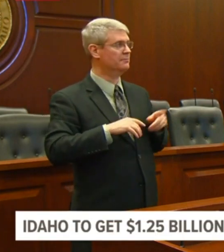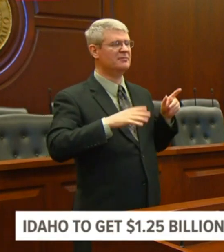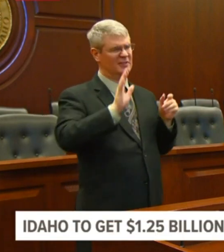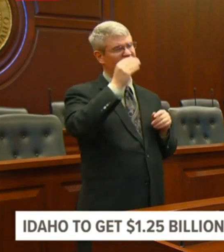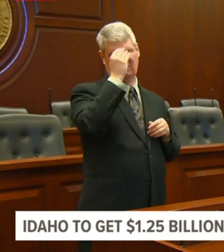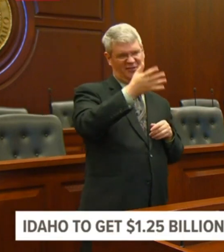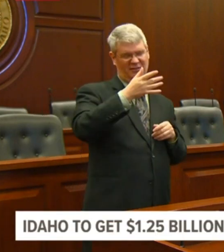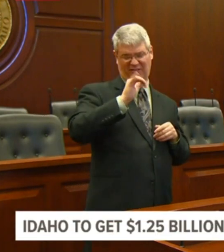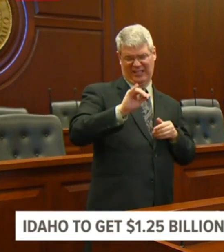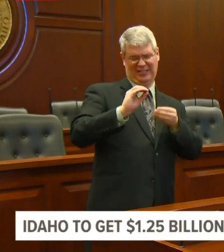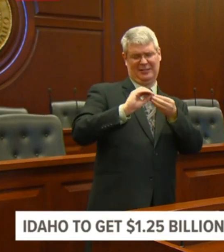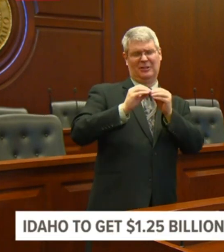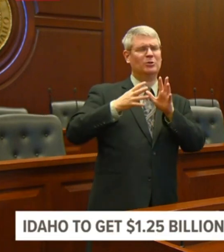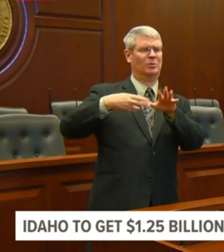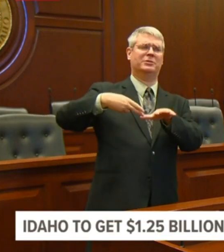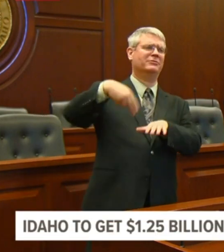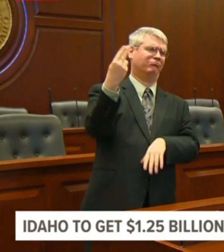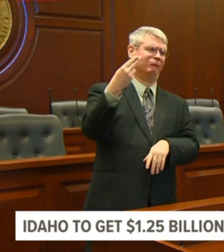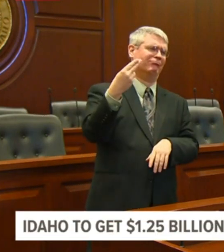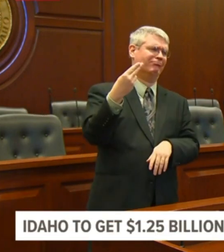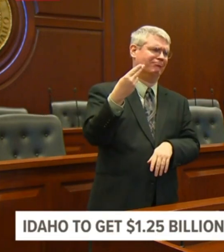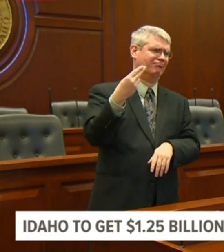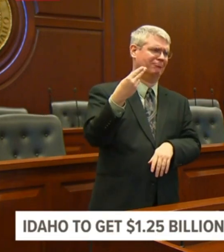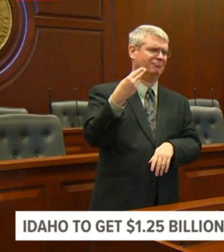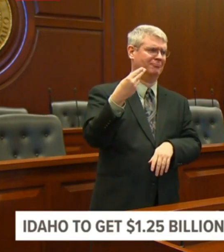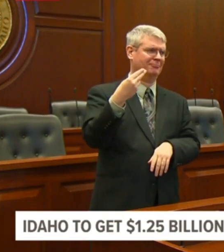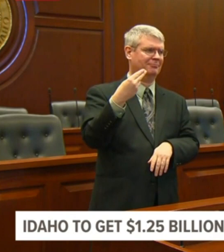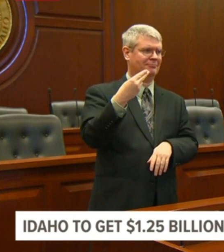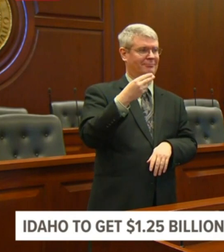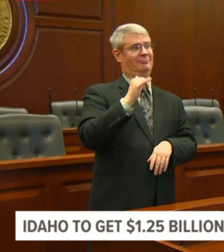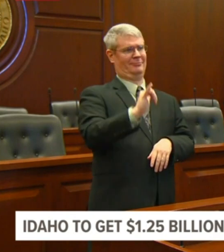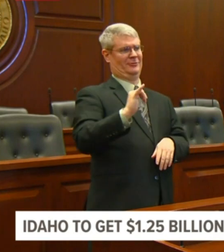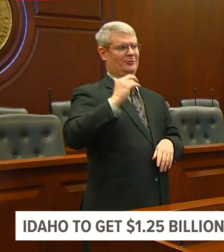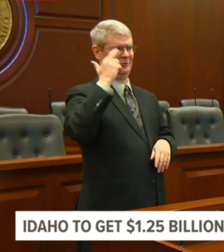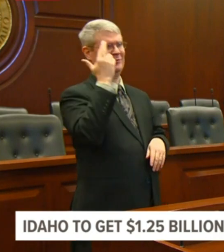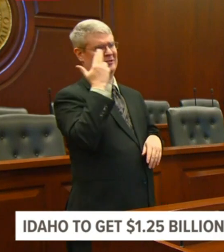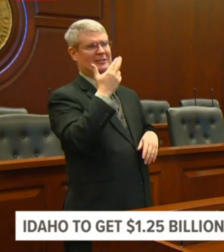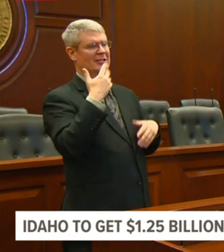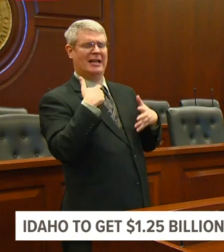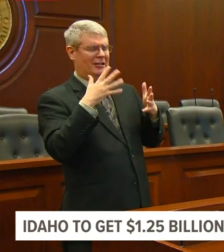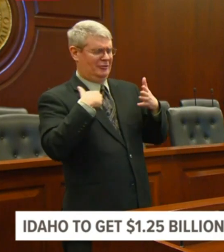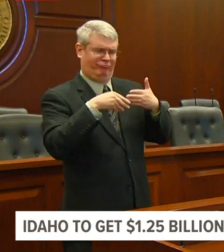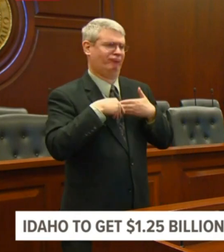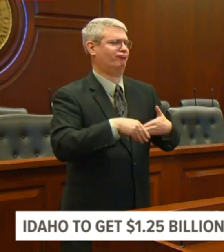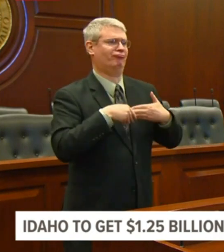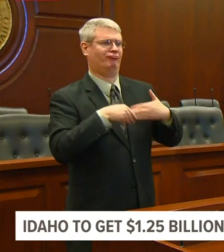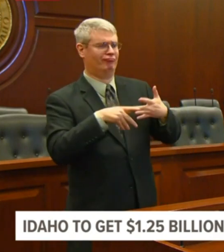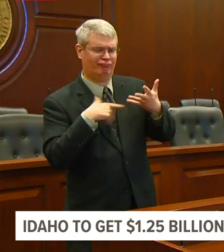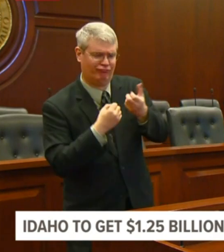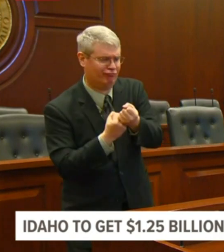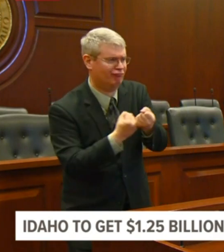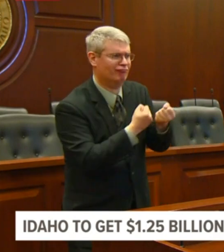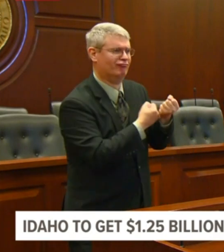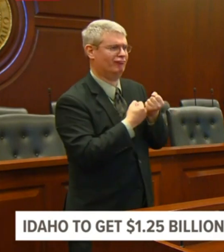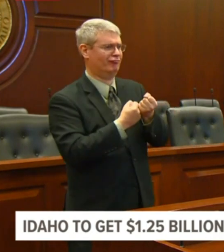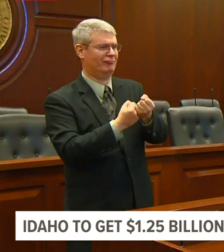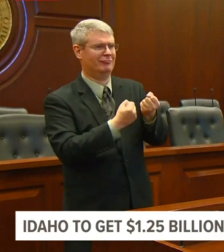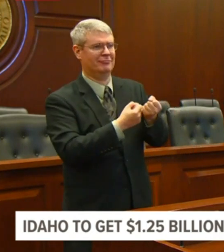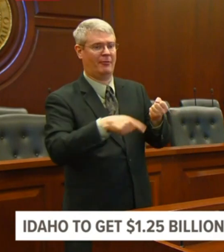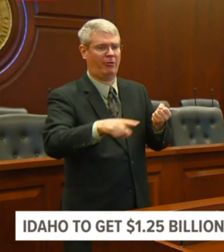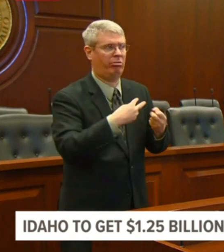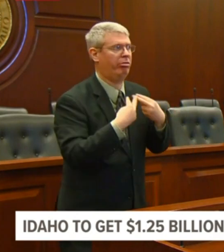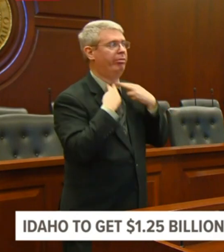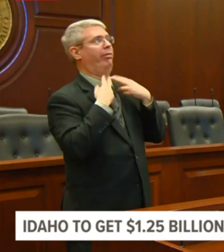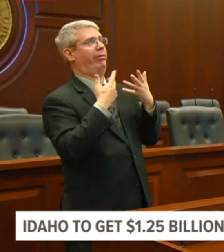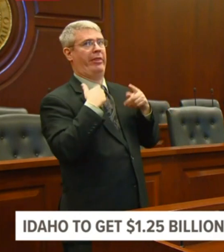doing everything we are here. We're trying to ameliorate the, the friction on, on people being able to survive.